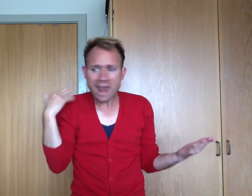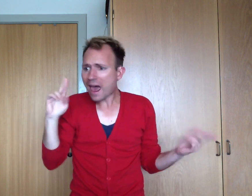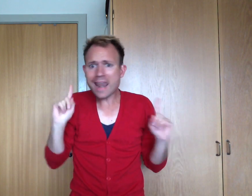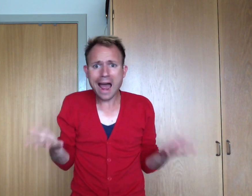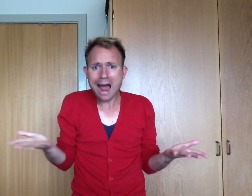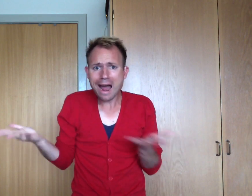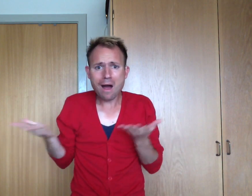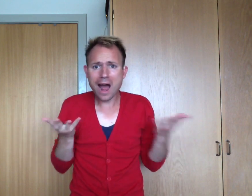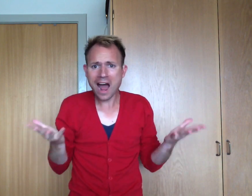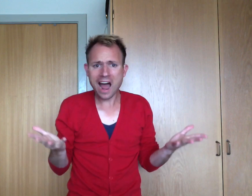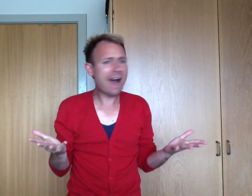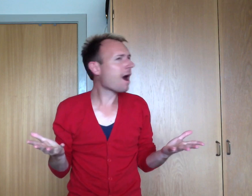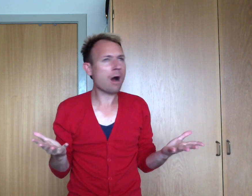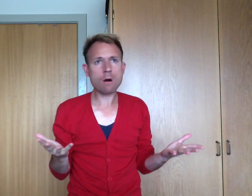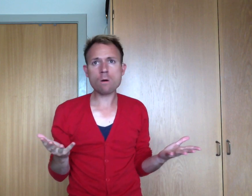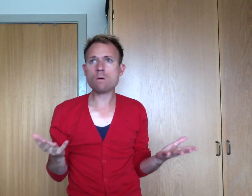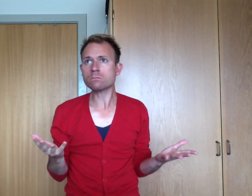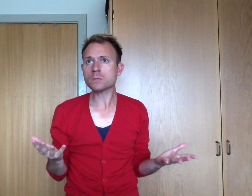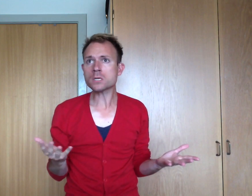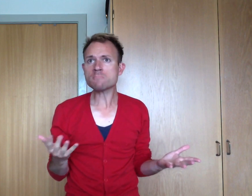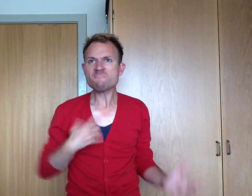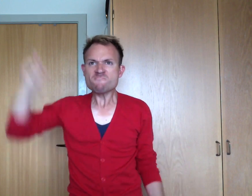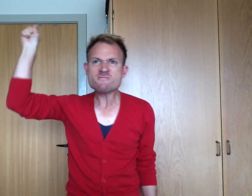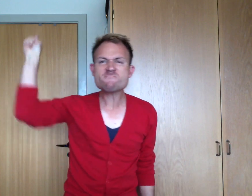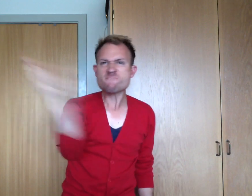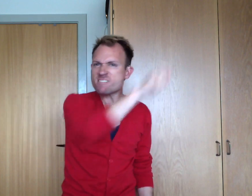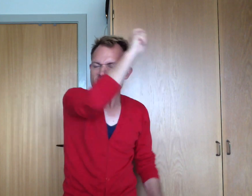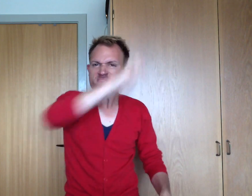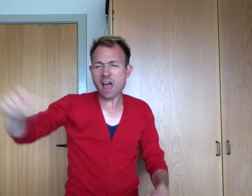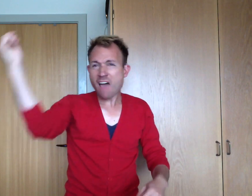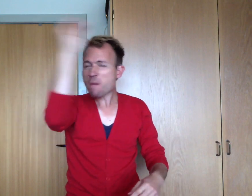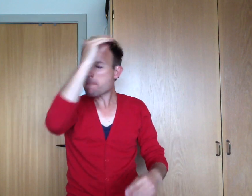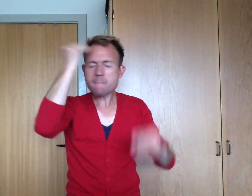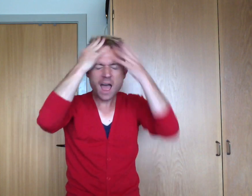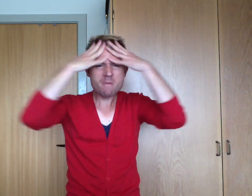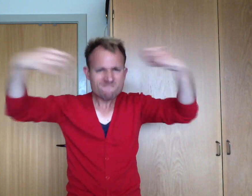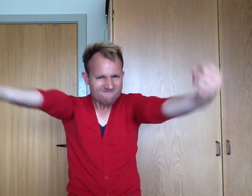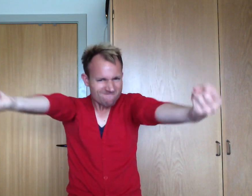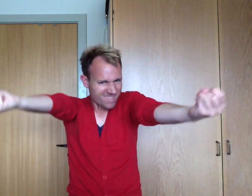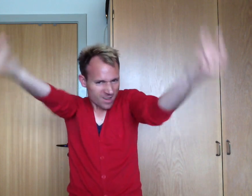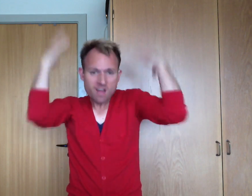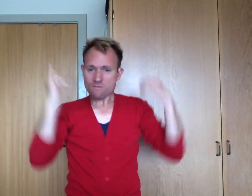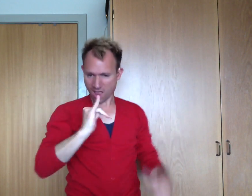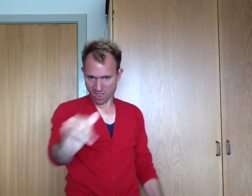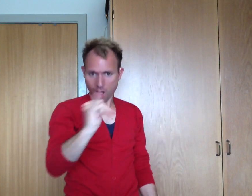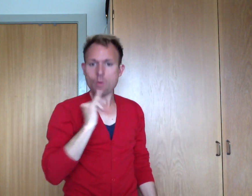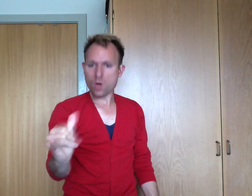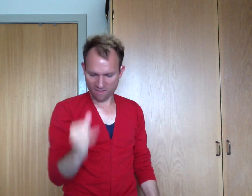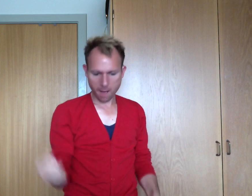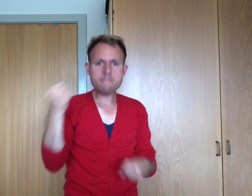or when or how And I banished every memory you and I had ever